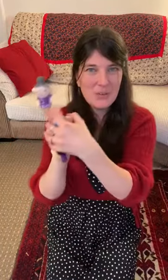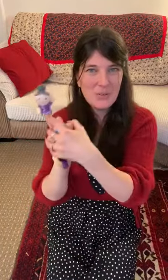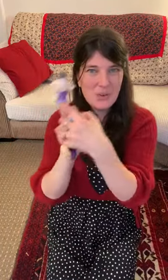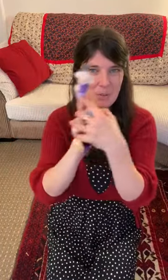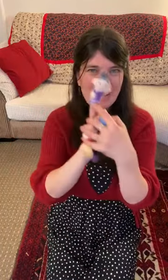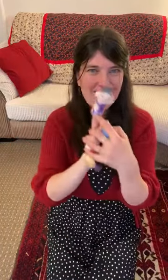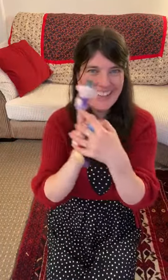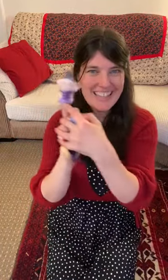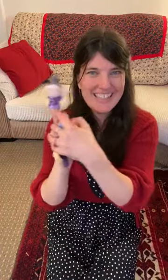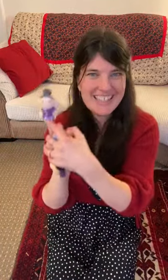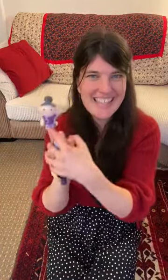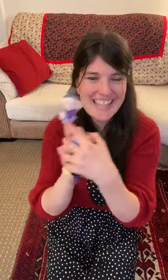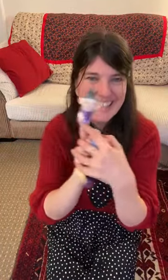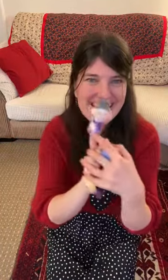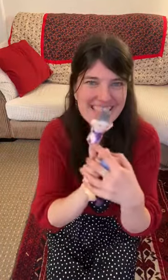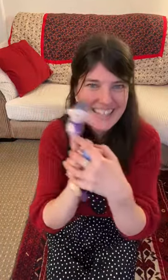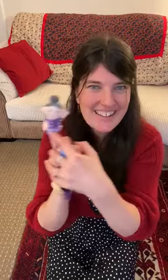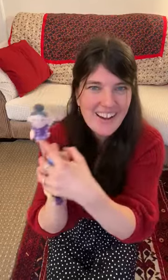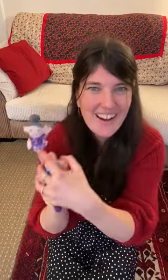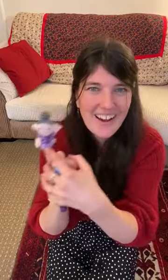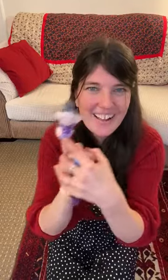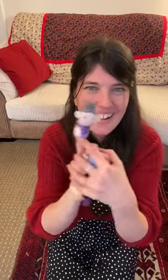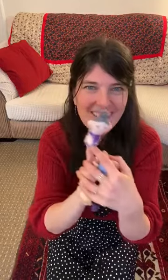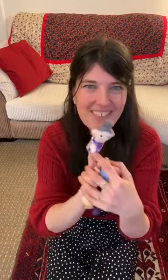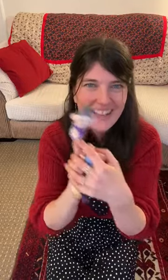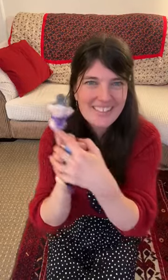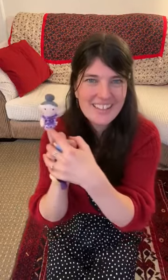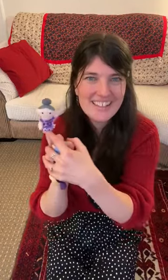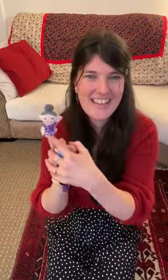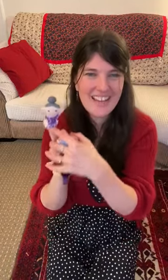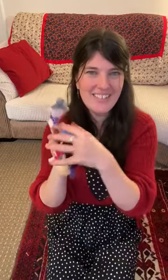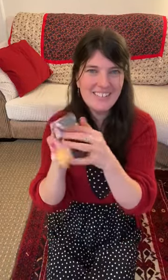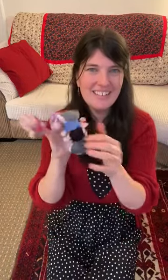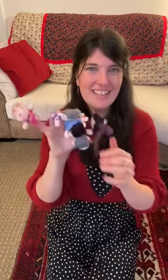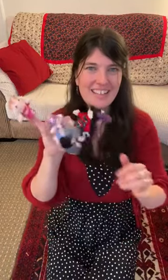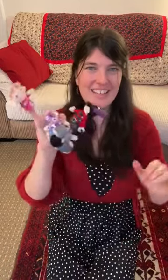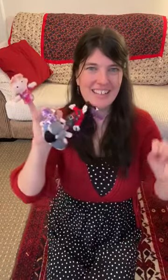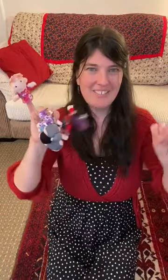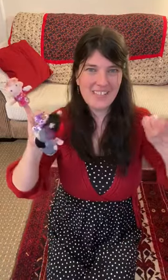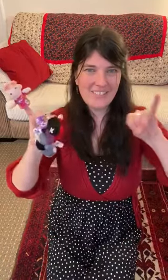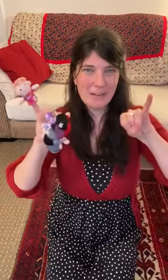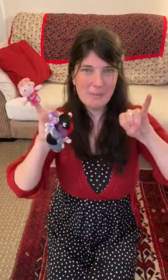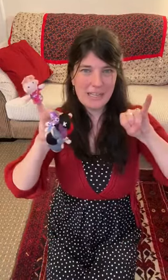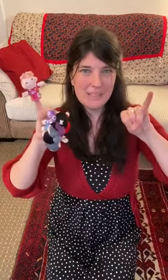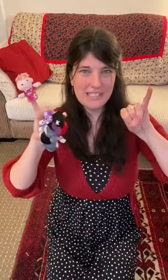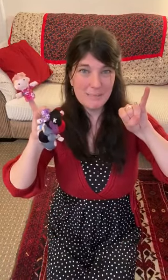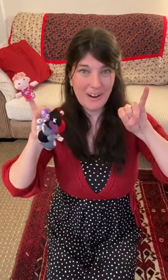Ruby Ring is dancing all around the town. And then we have our Baby Small.